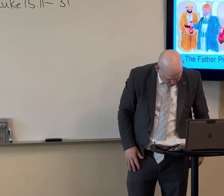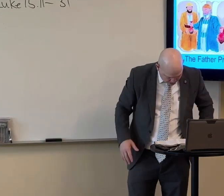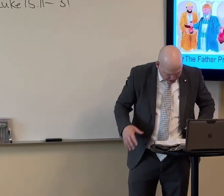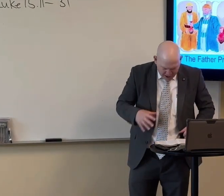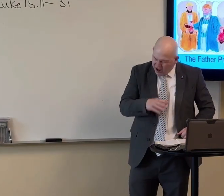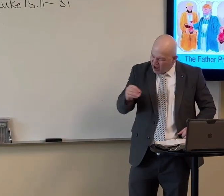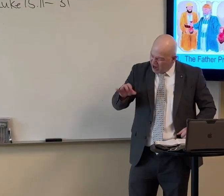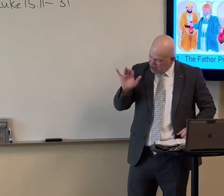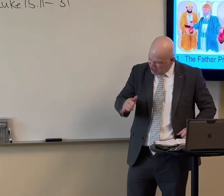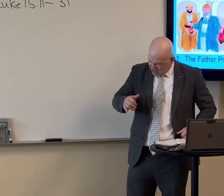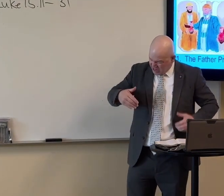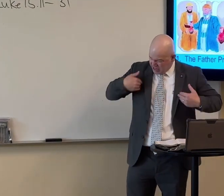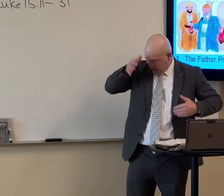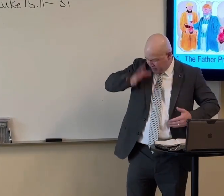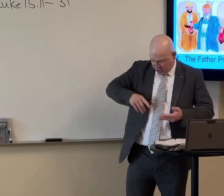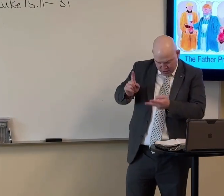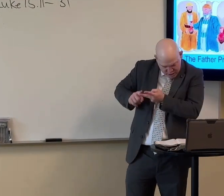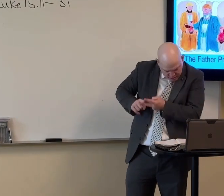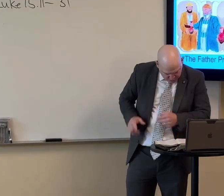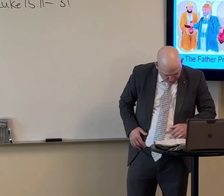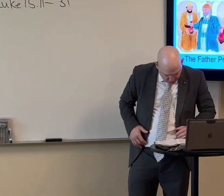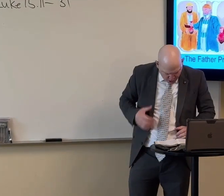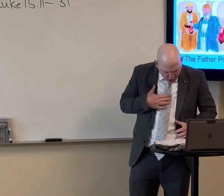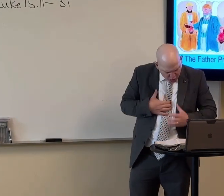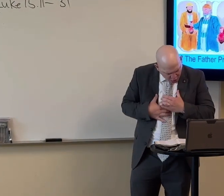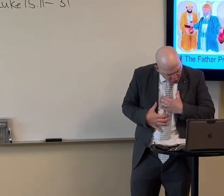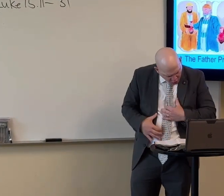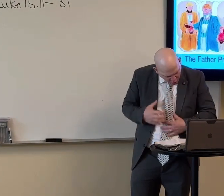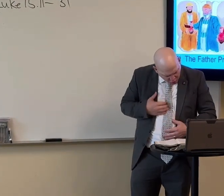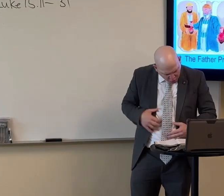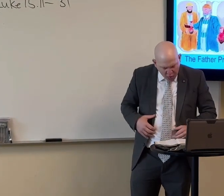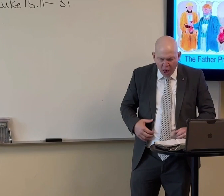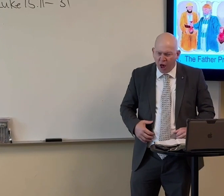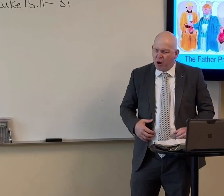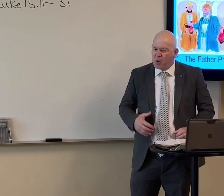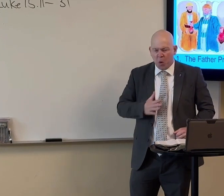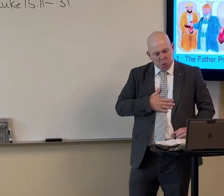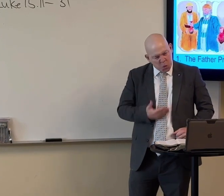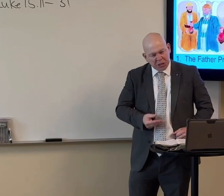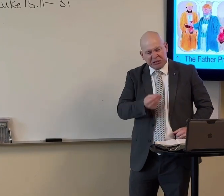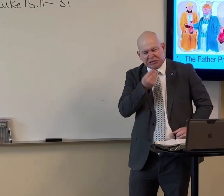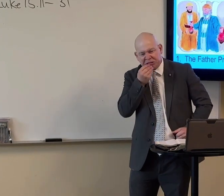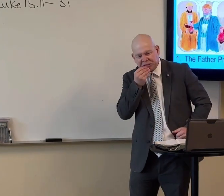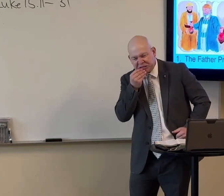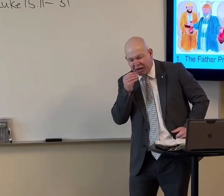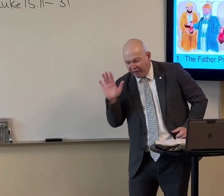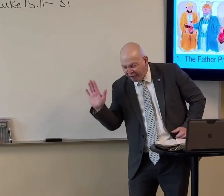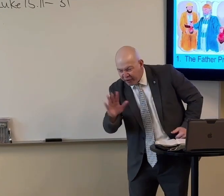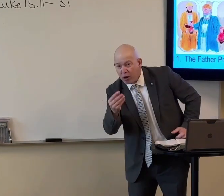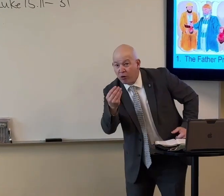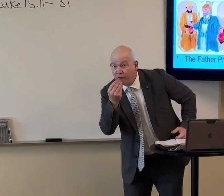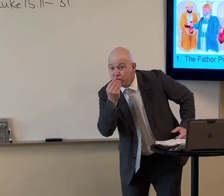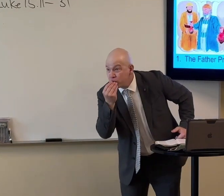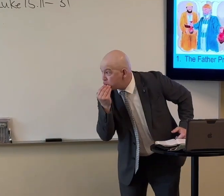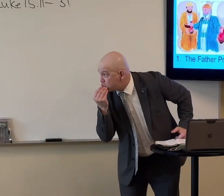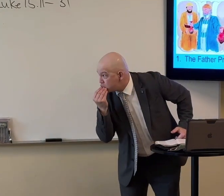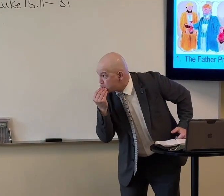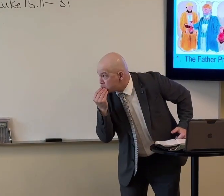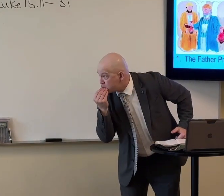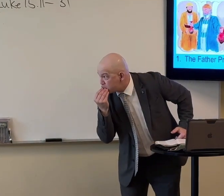And he would fain have filled his belly with the husks that the swine did eat, and